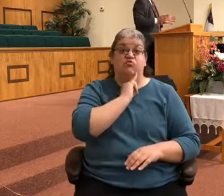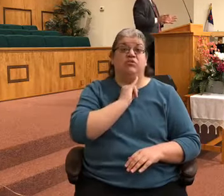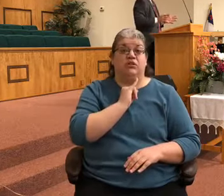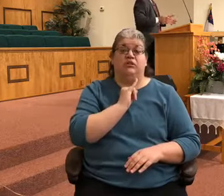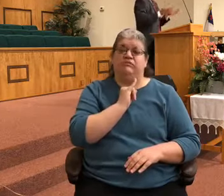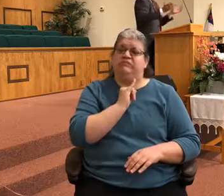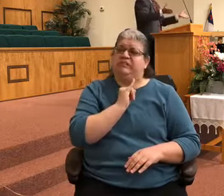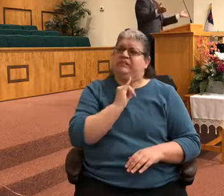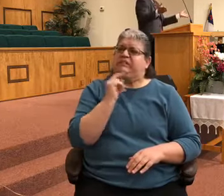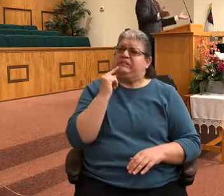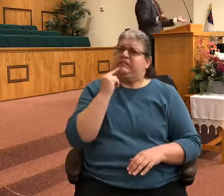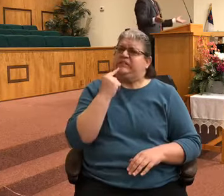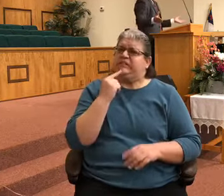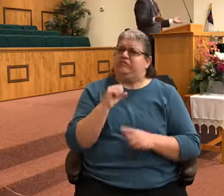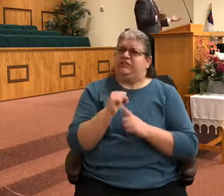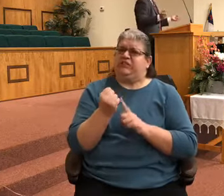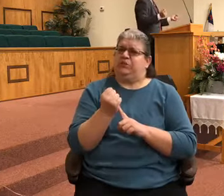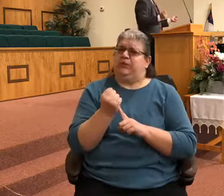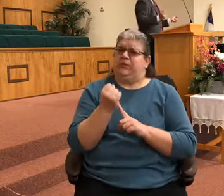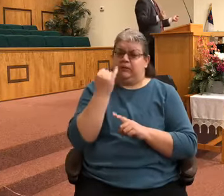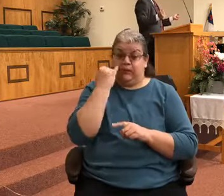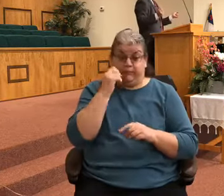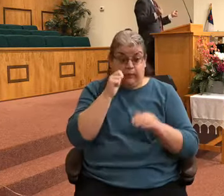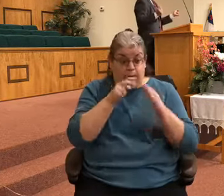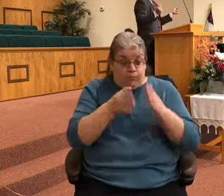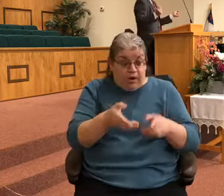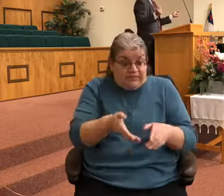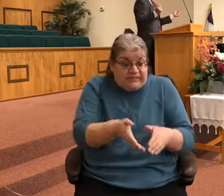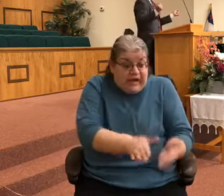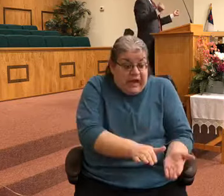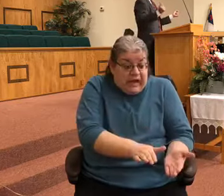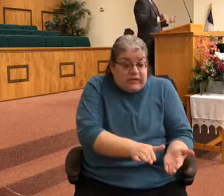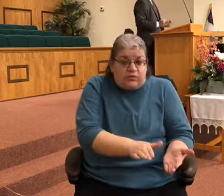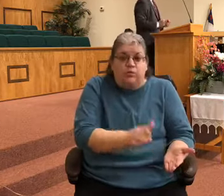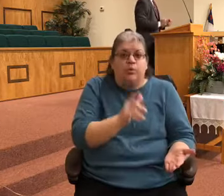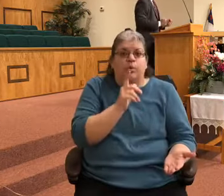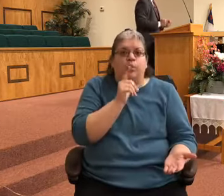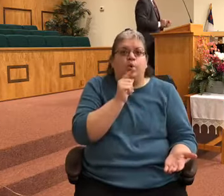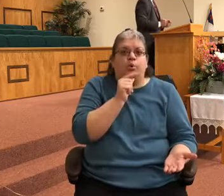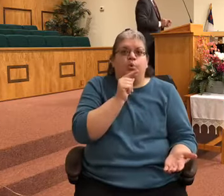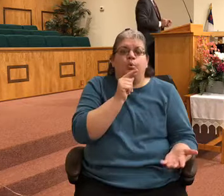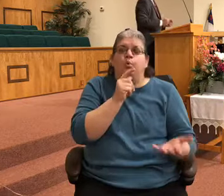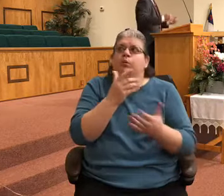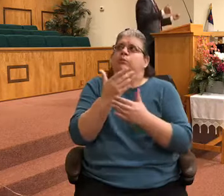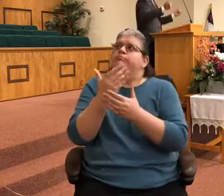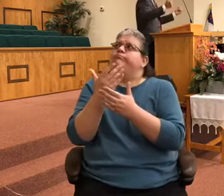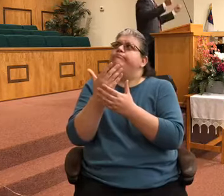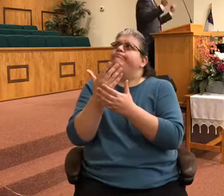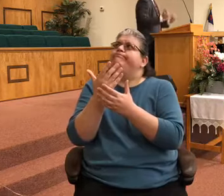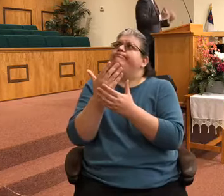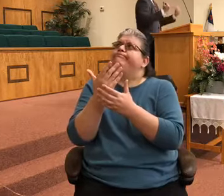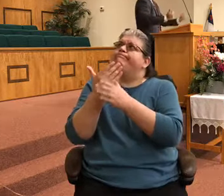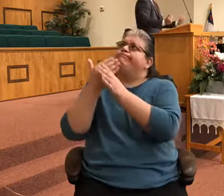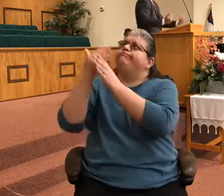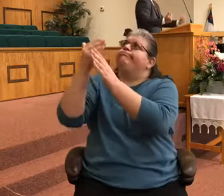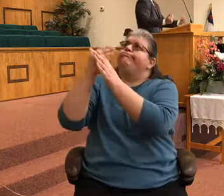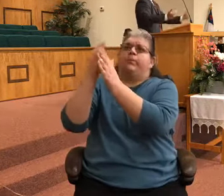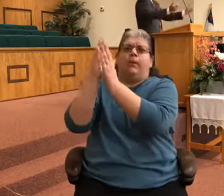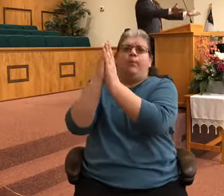If the prophet dies, who is going to hold them up before God? In the mind of the king, it was the